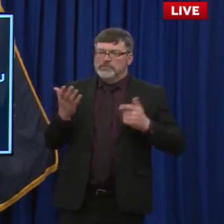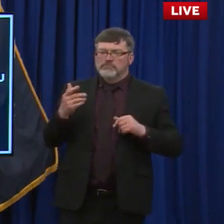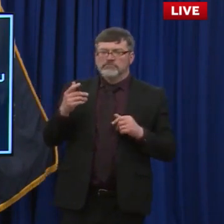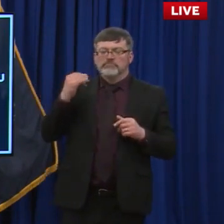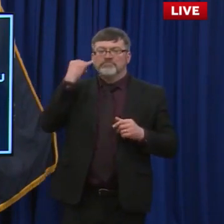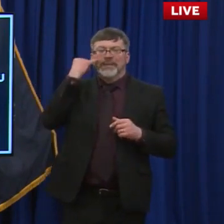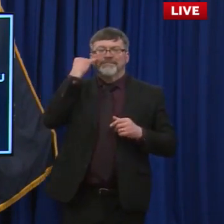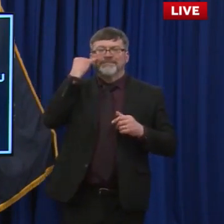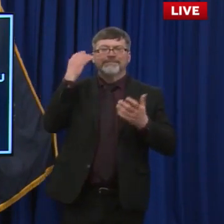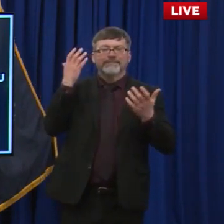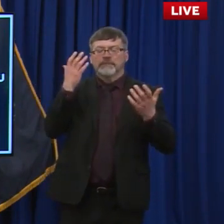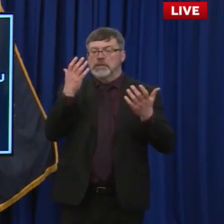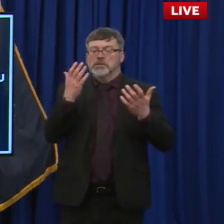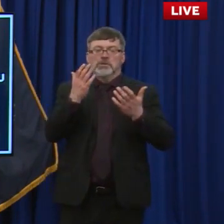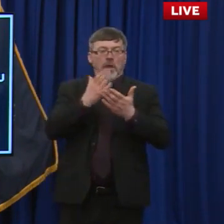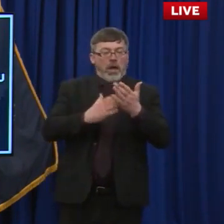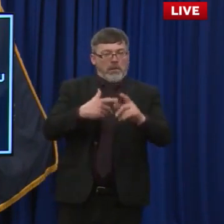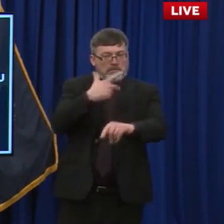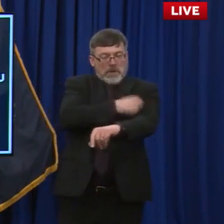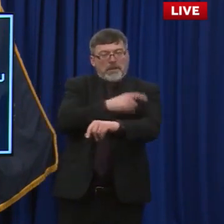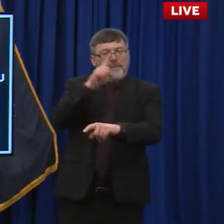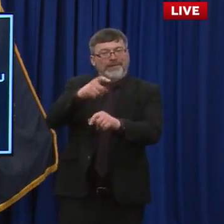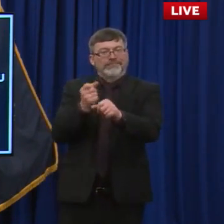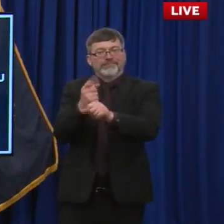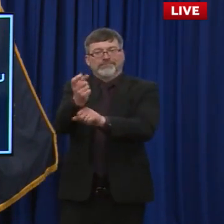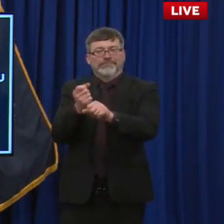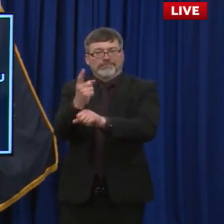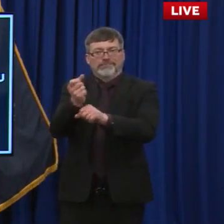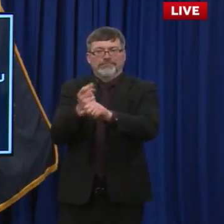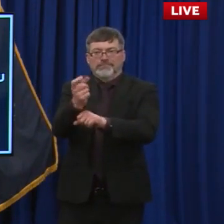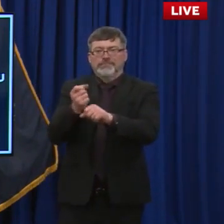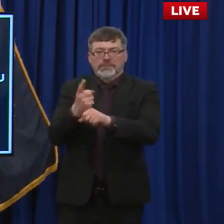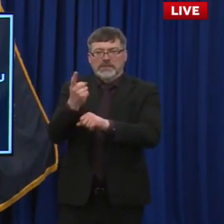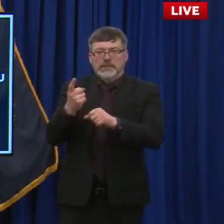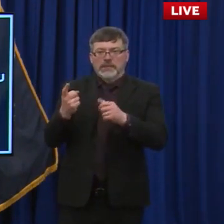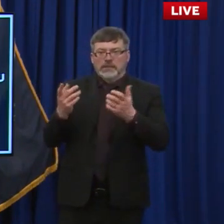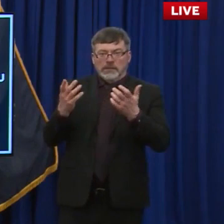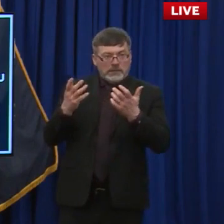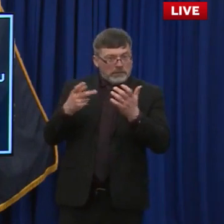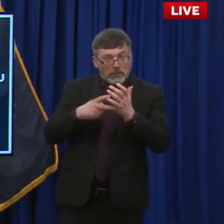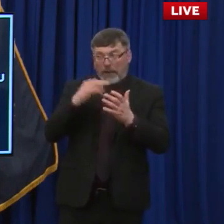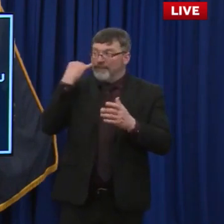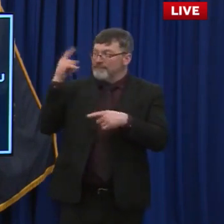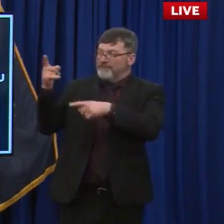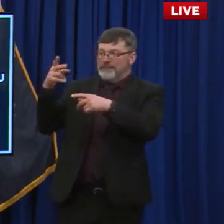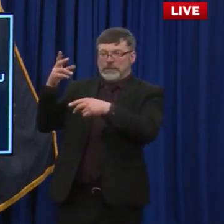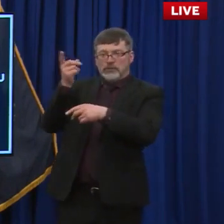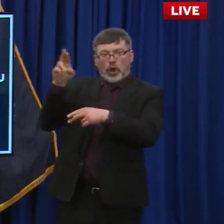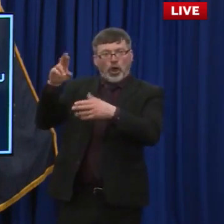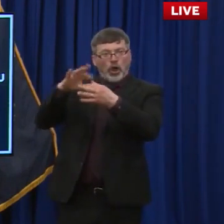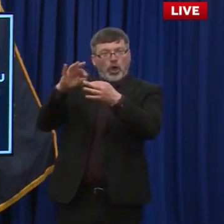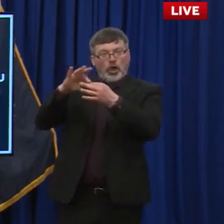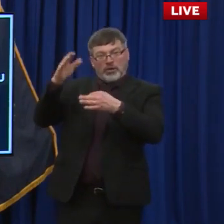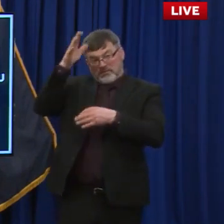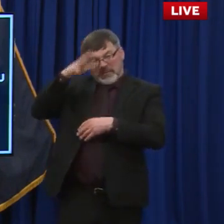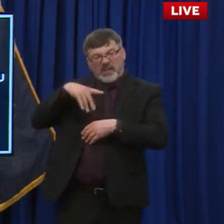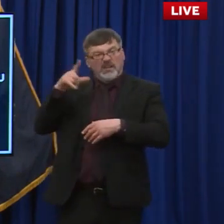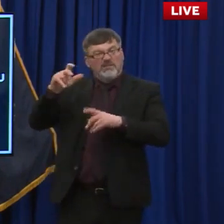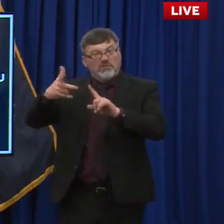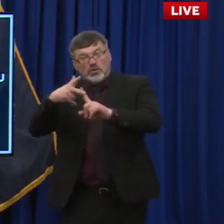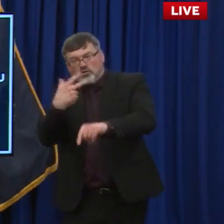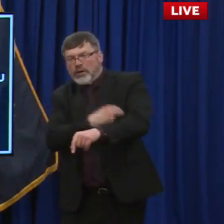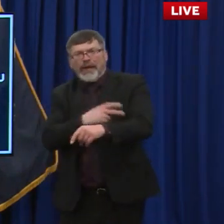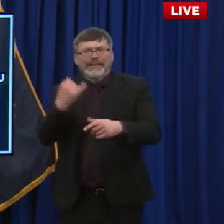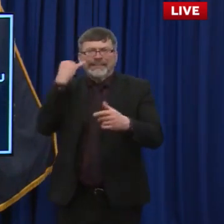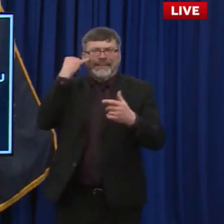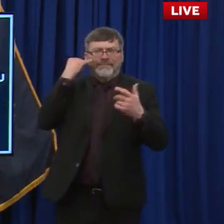get annual boosters or new shots because there's new strains that are uncovered, I mean, you know, if there's something that New Hampshire can do